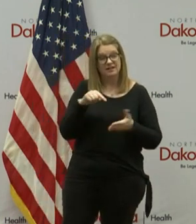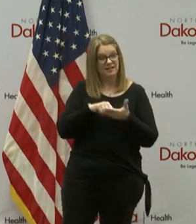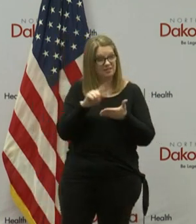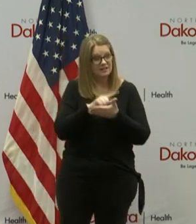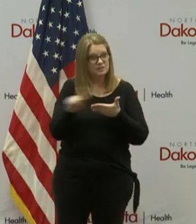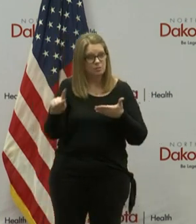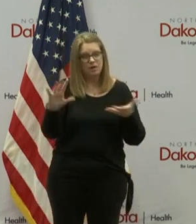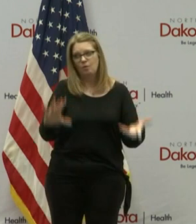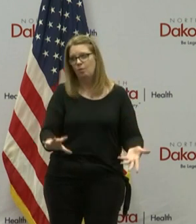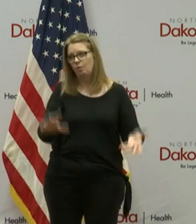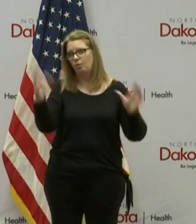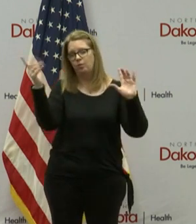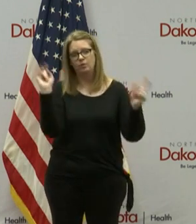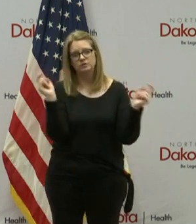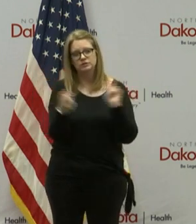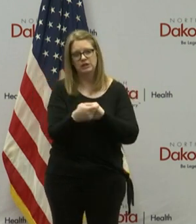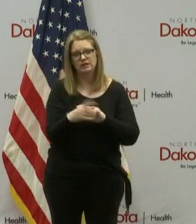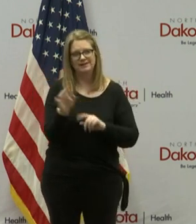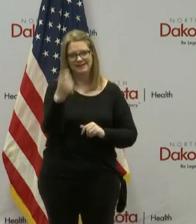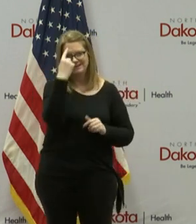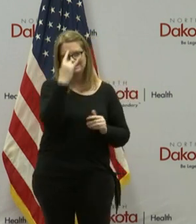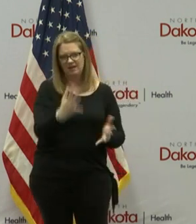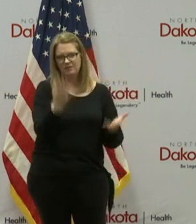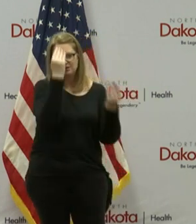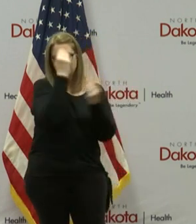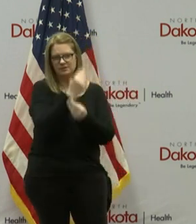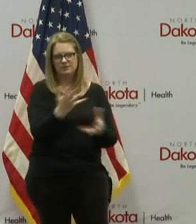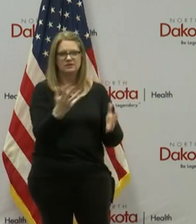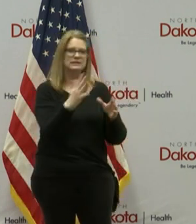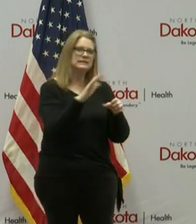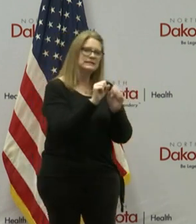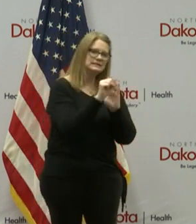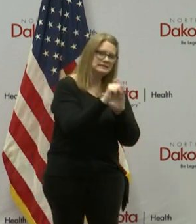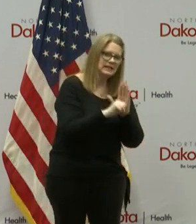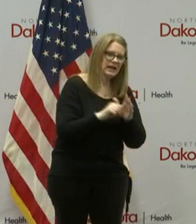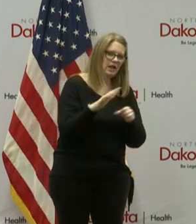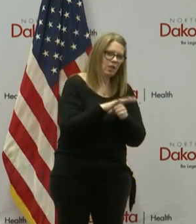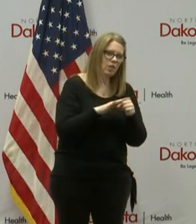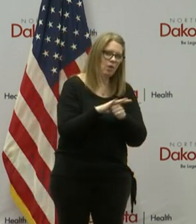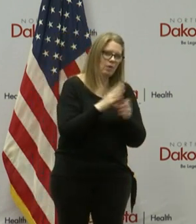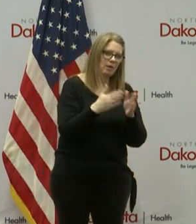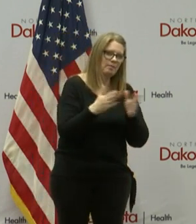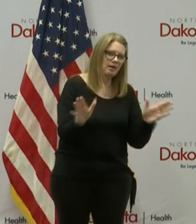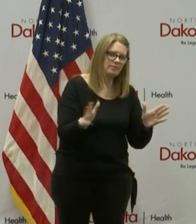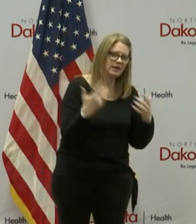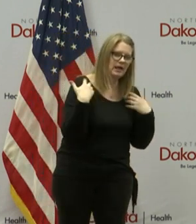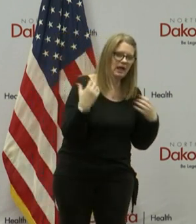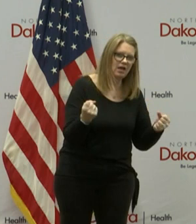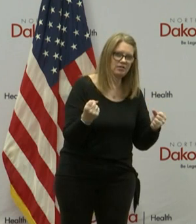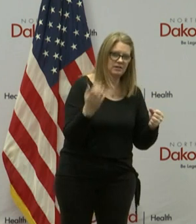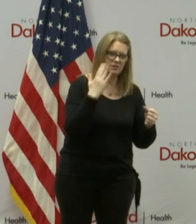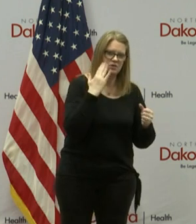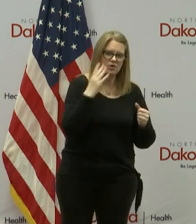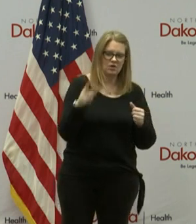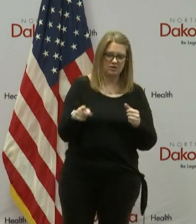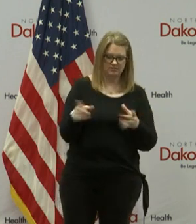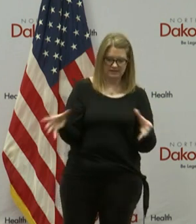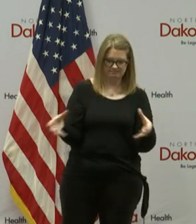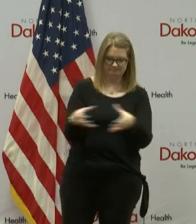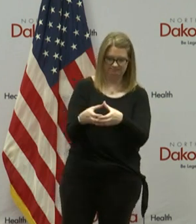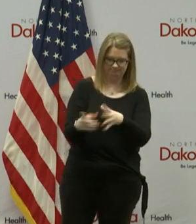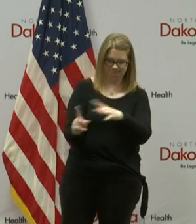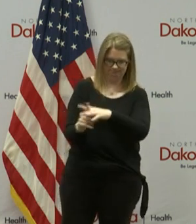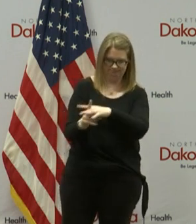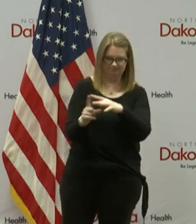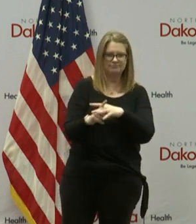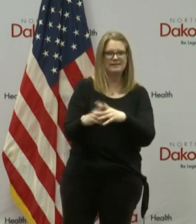week. As our Governor shared, the state and local public health department led a mass testing event related to this cluster on Thursday.